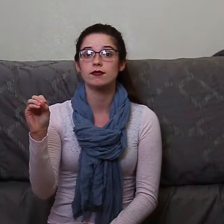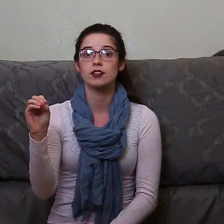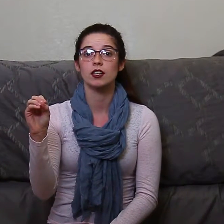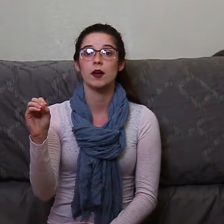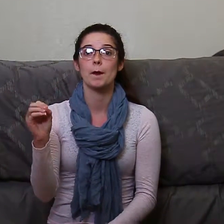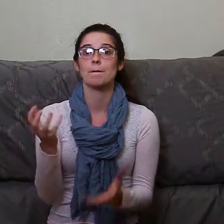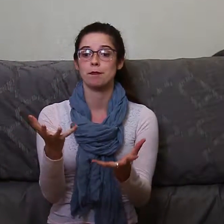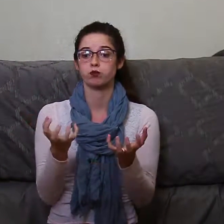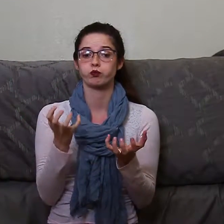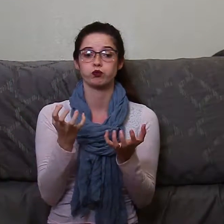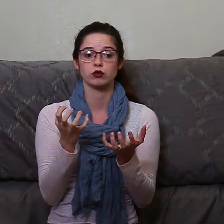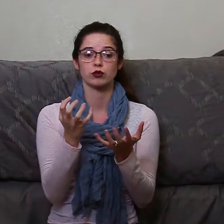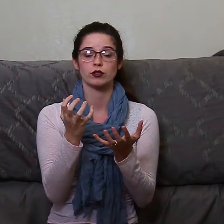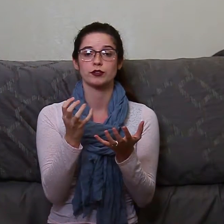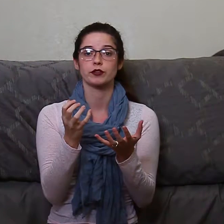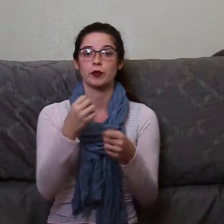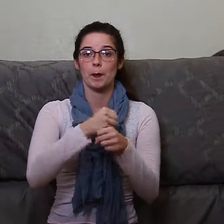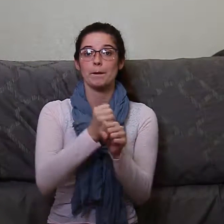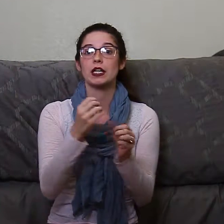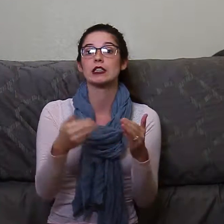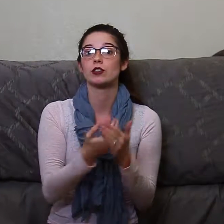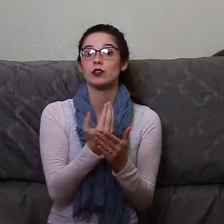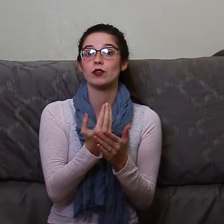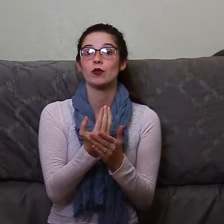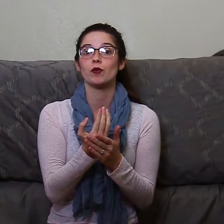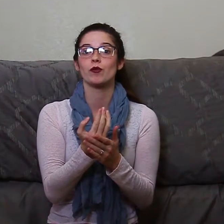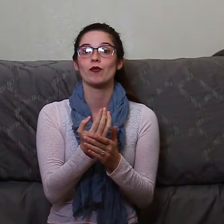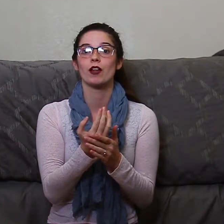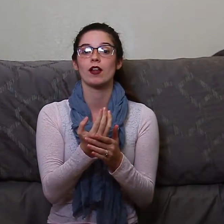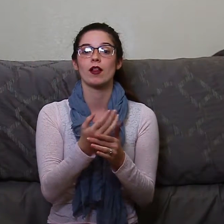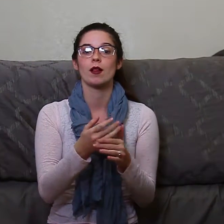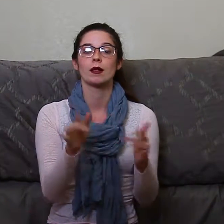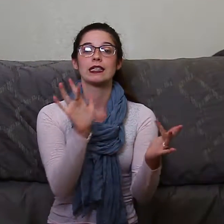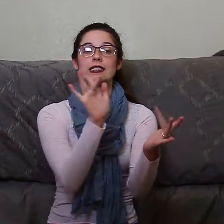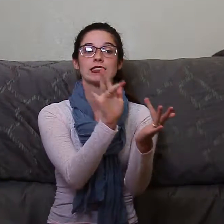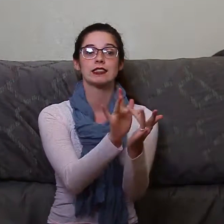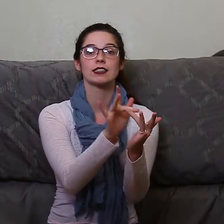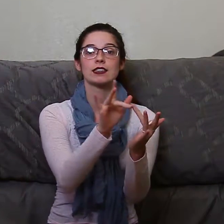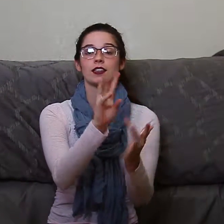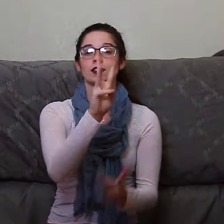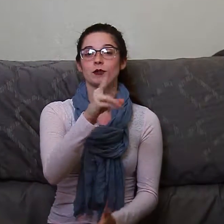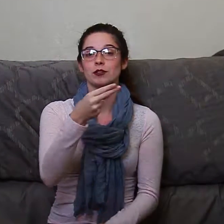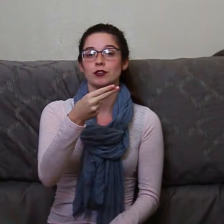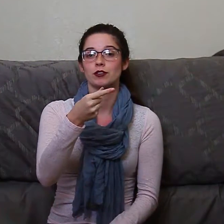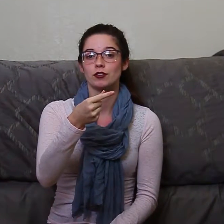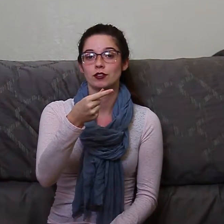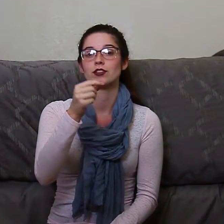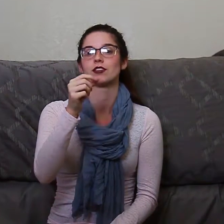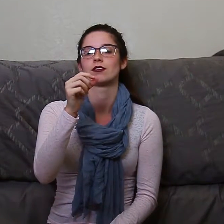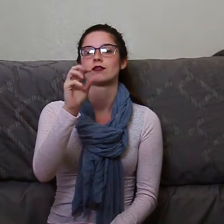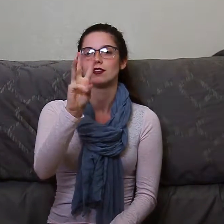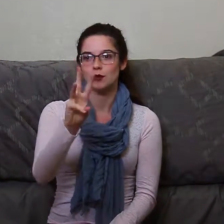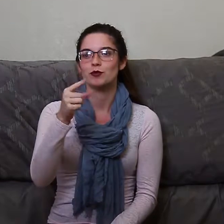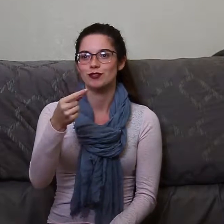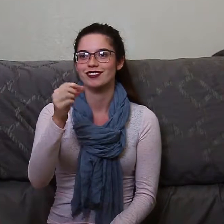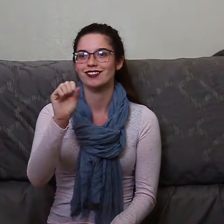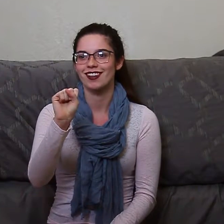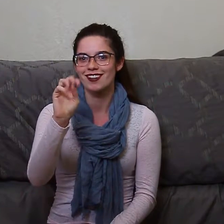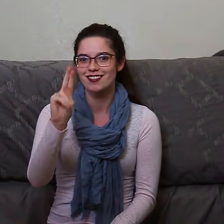styles are ahead. And whether designers heed this advice or not, it's considered essential to at least know what WGSN is saying. Because they're